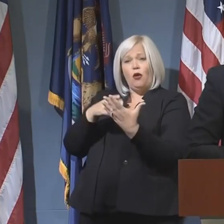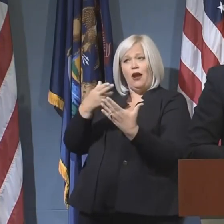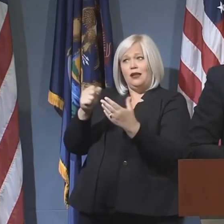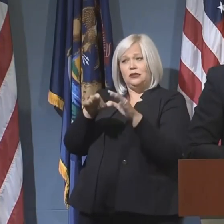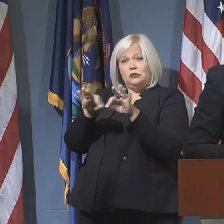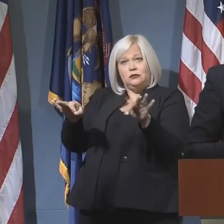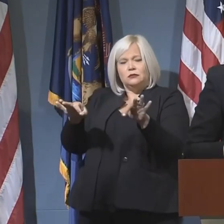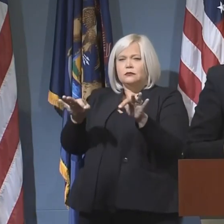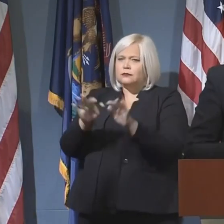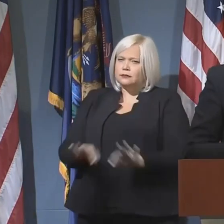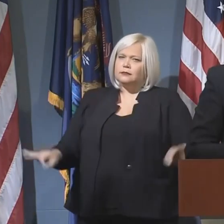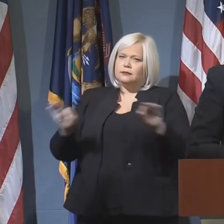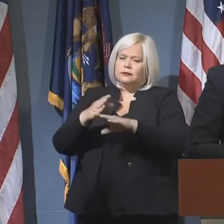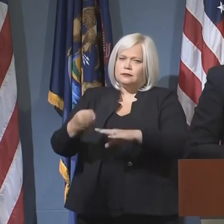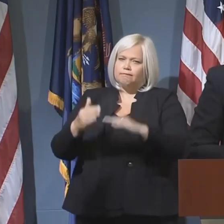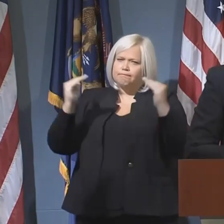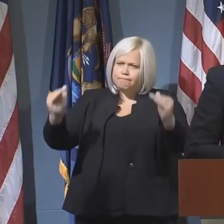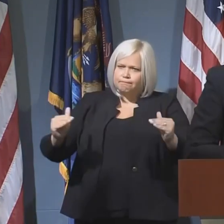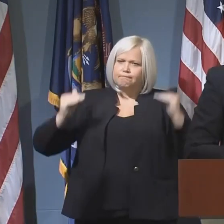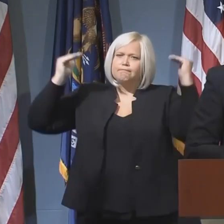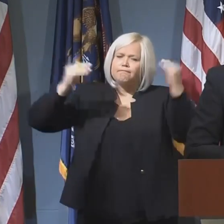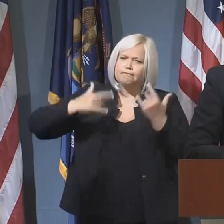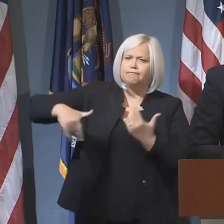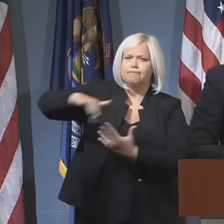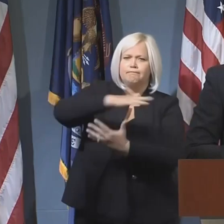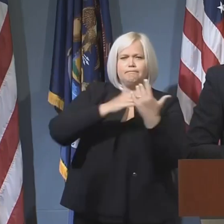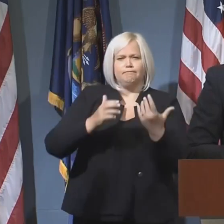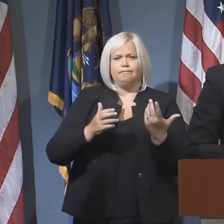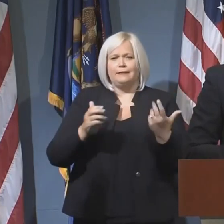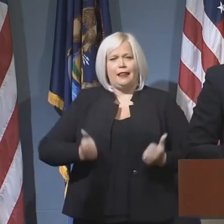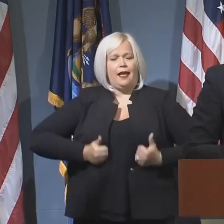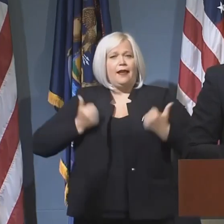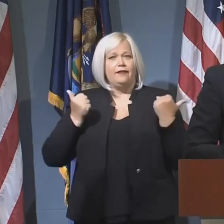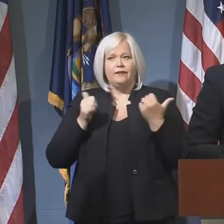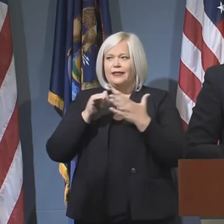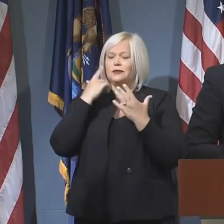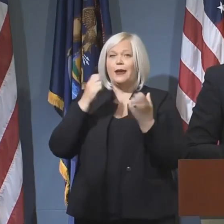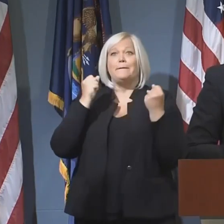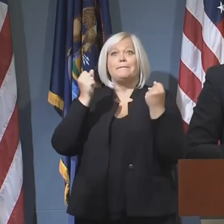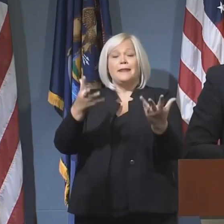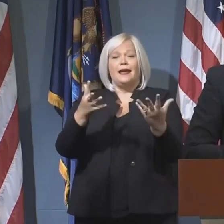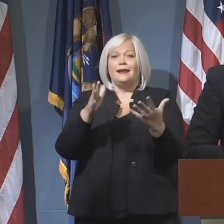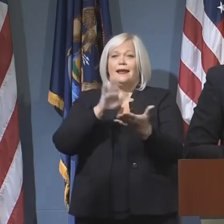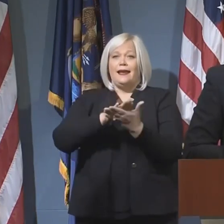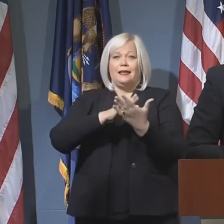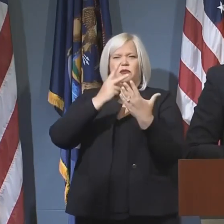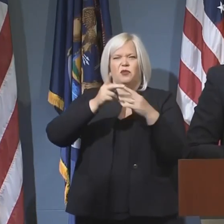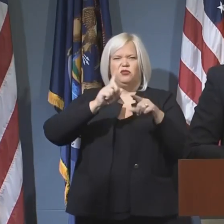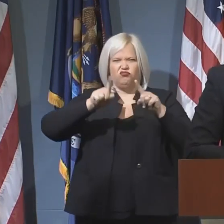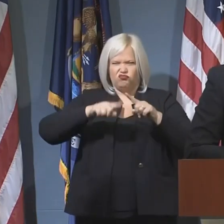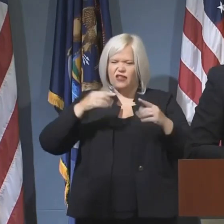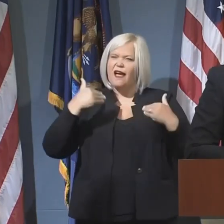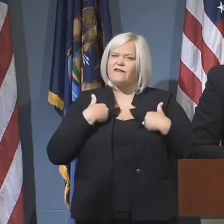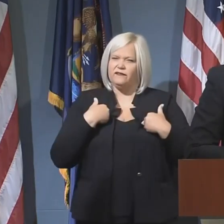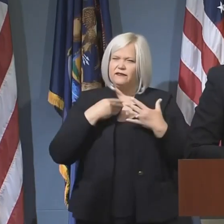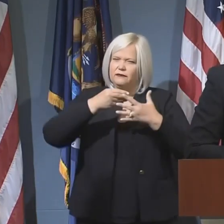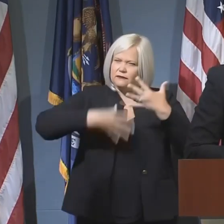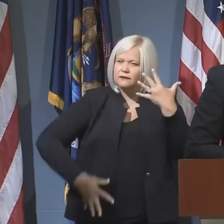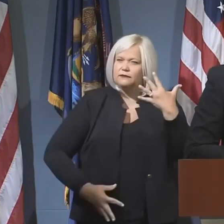better. That's why we offer so many different academic programs and all of them are tied to closing Michigan's skills gap.